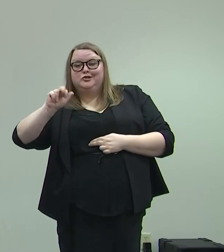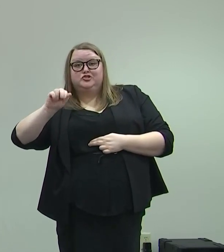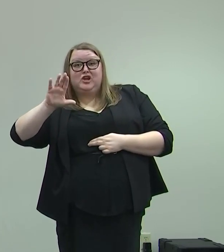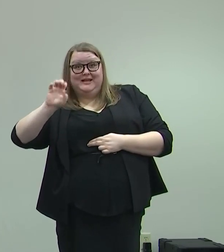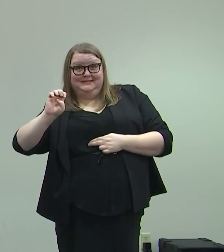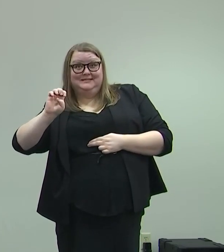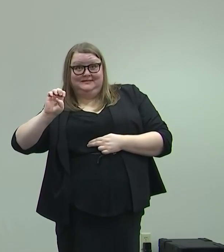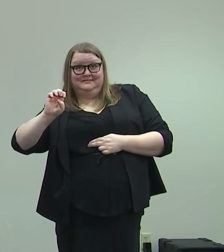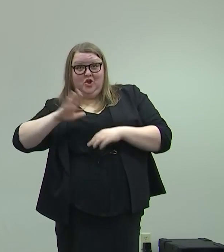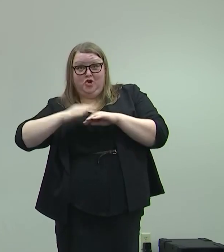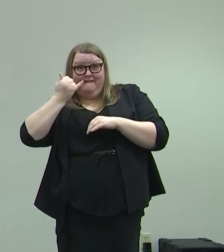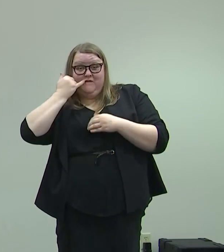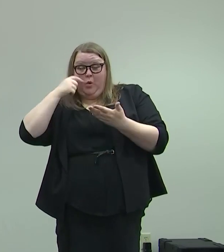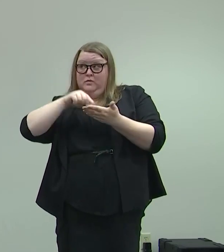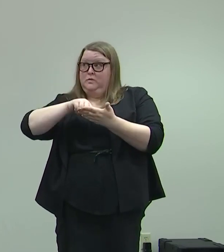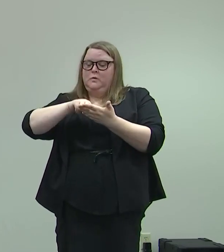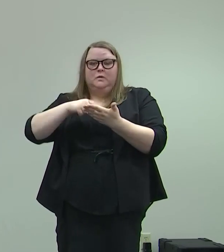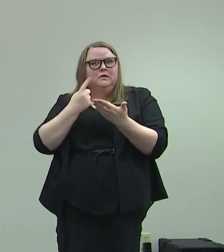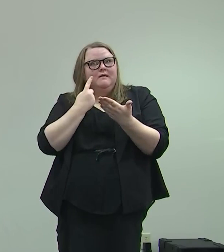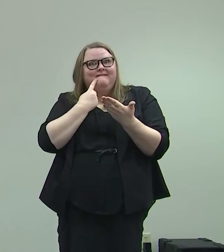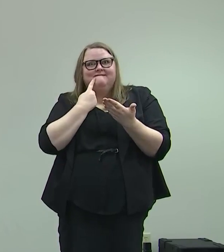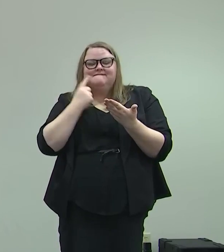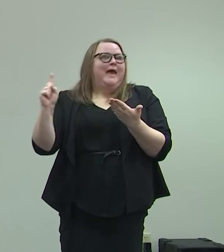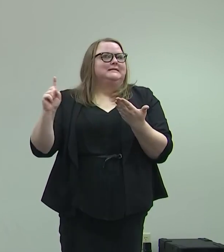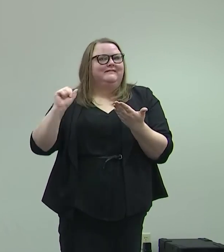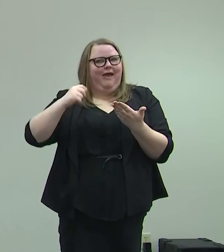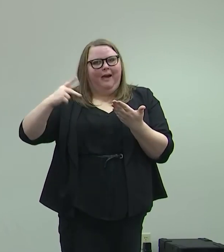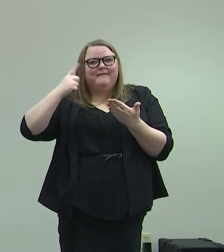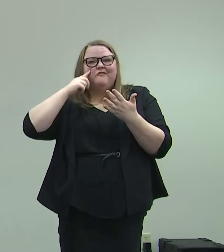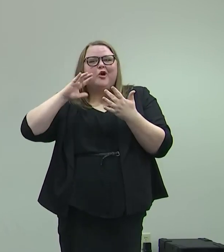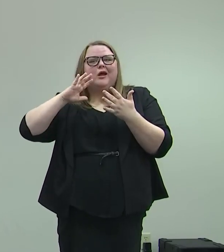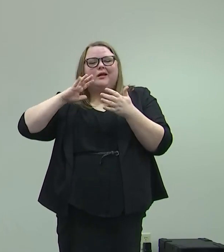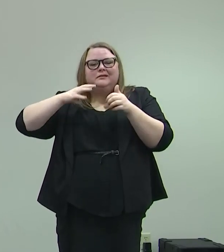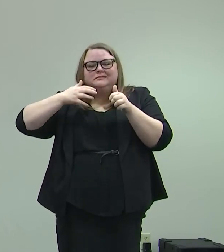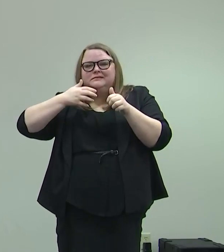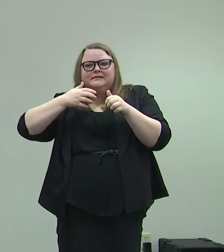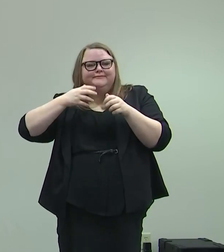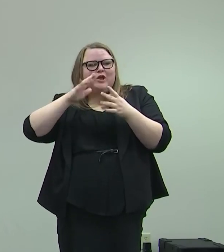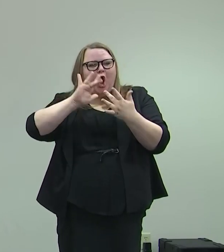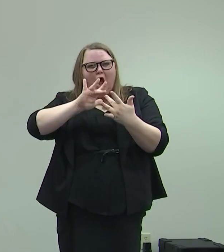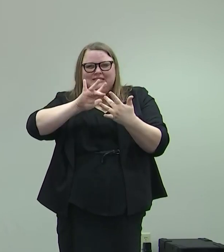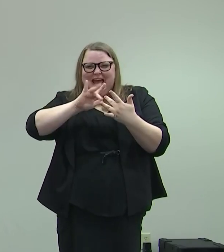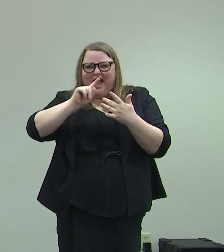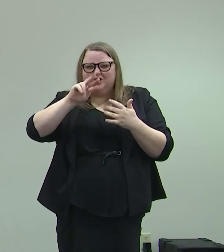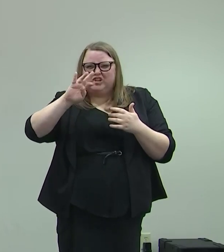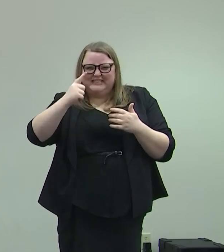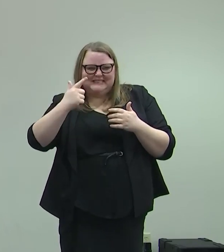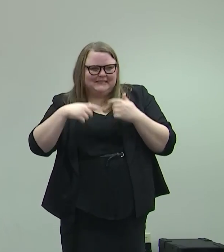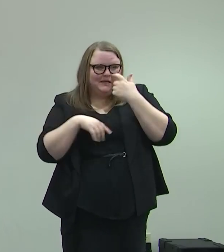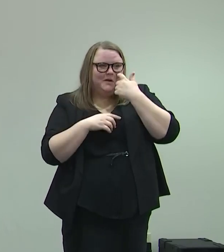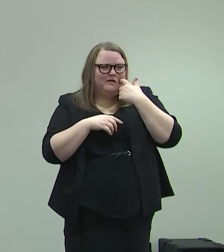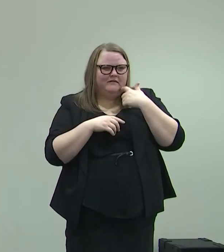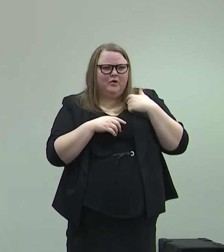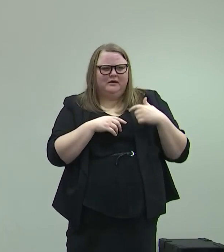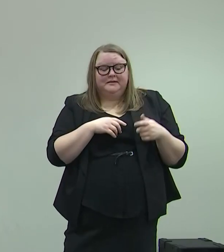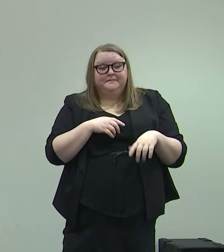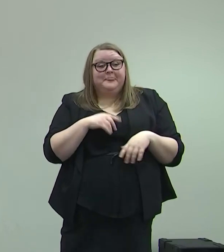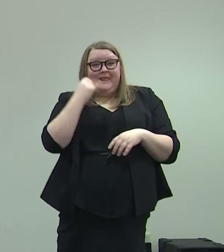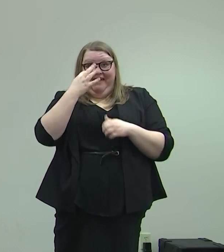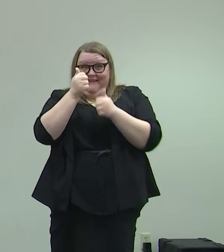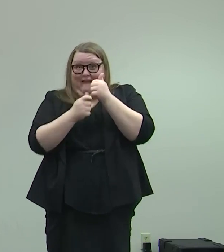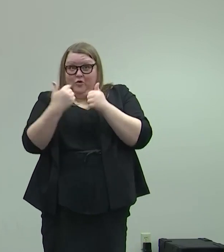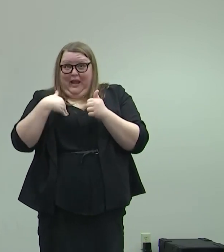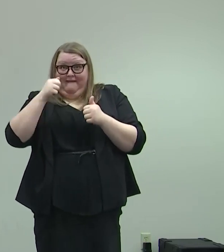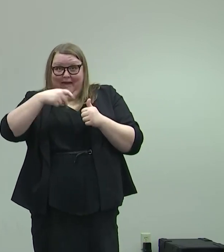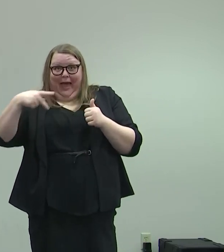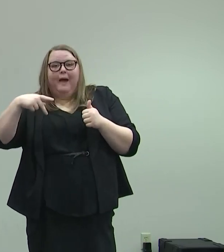effective app that we have in terms of contact tracing. If everyone had this app, we could contact trace much